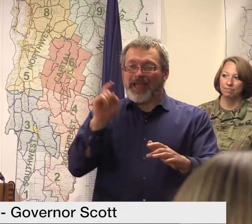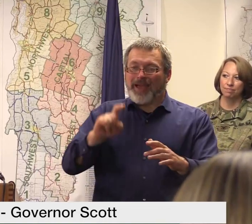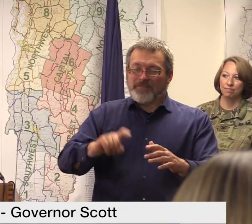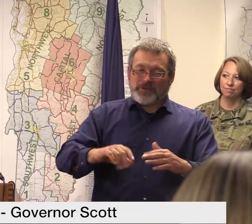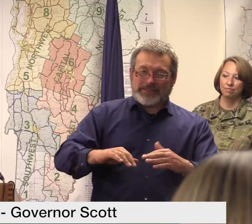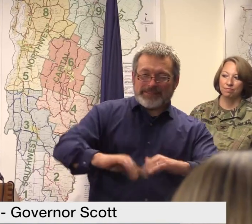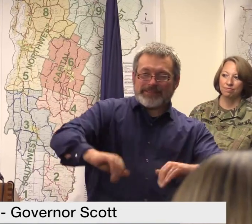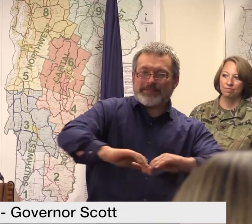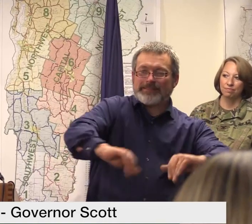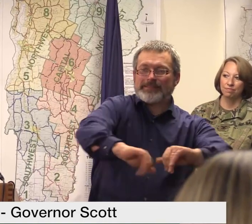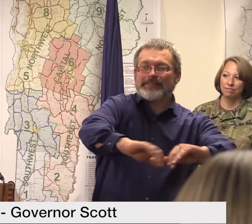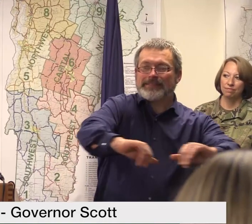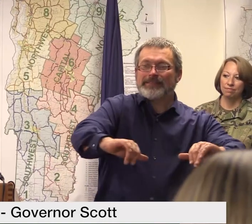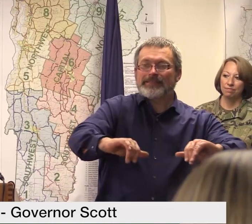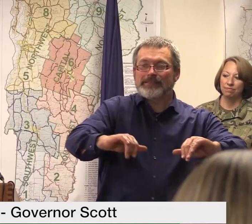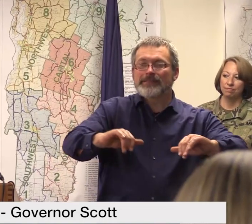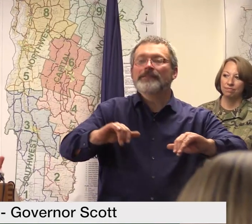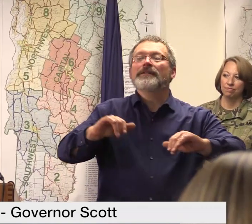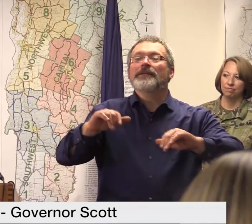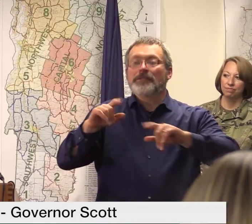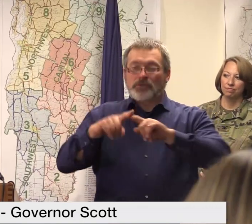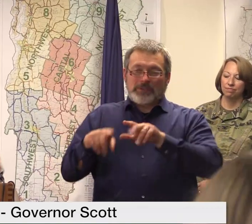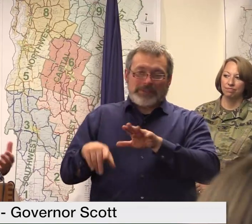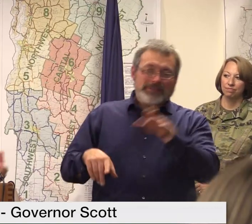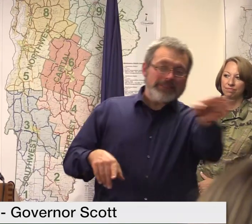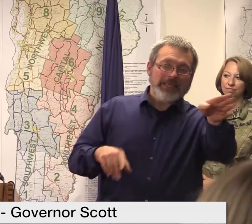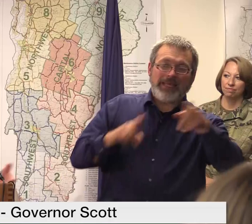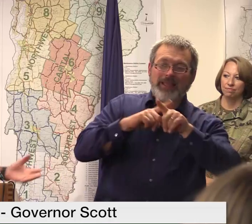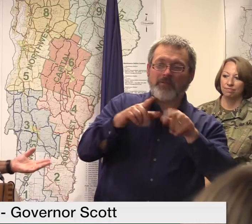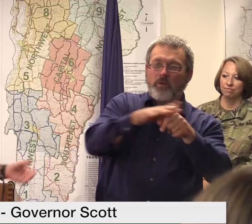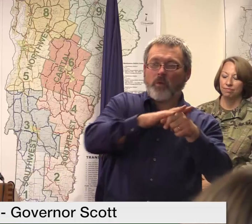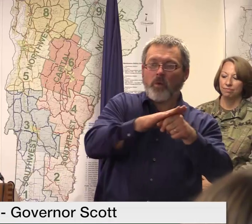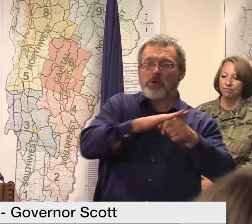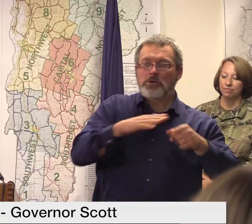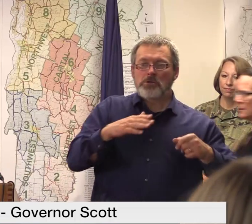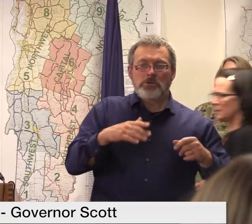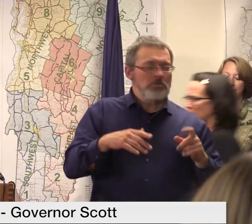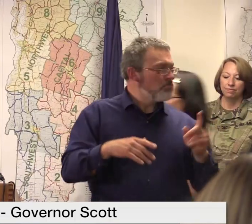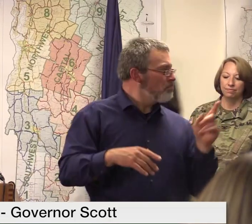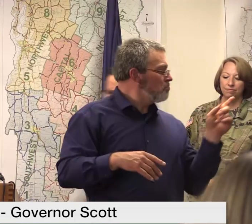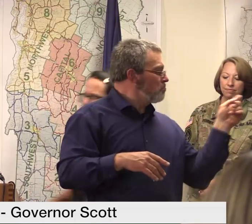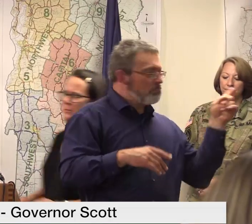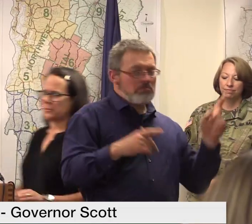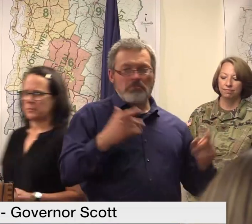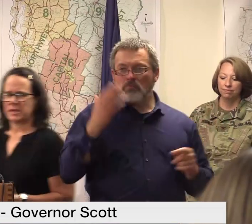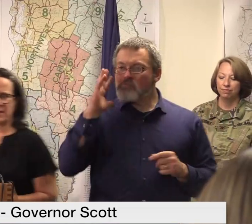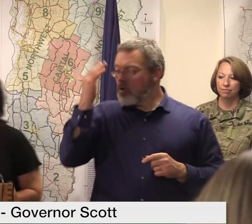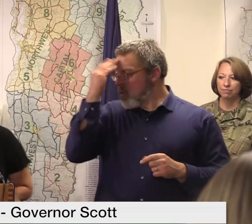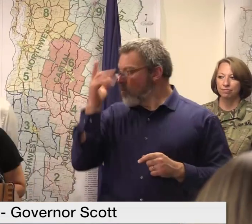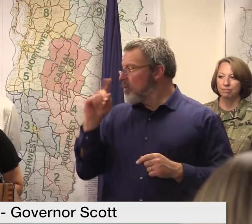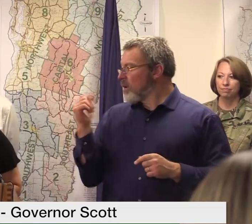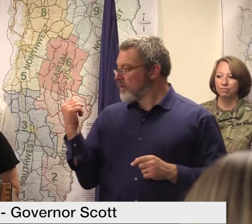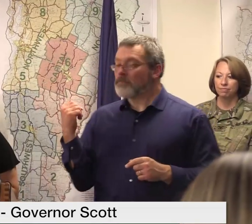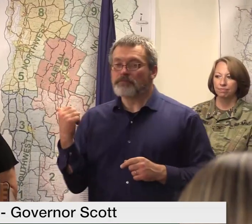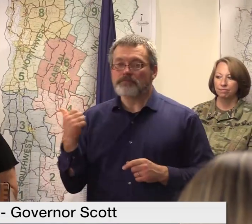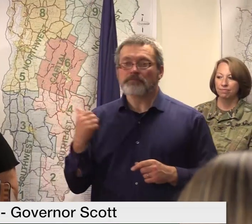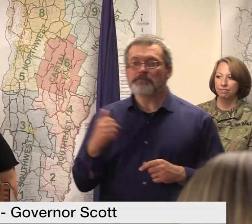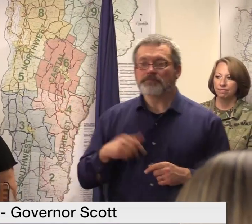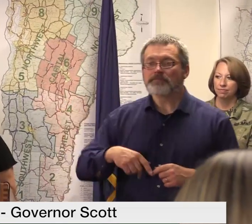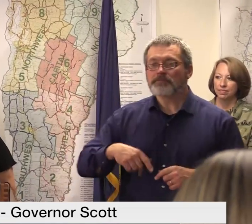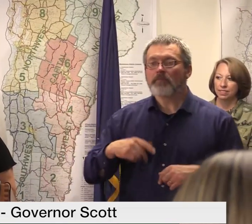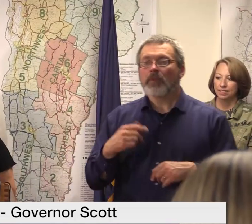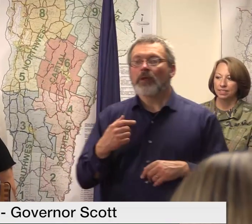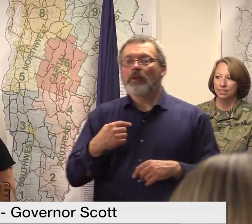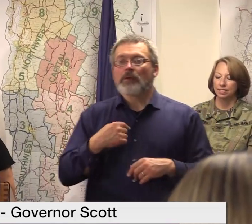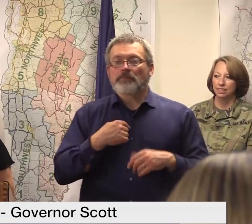trucked to a different location i believe be aerated and so forth we have uh several different